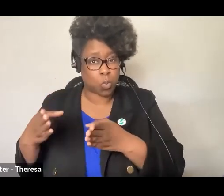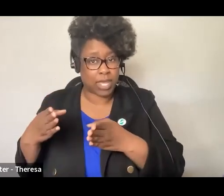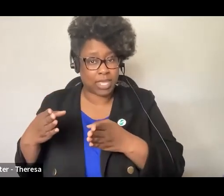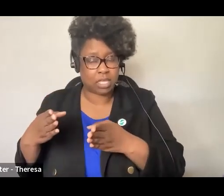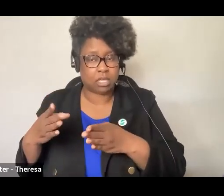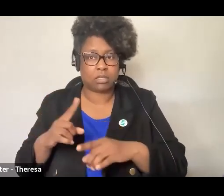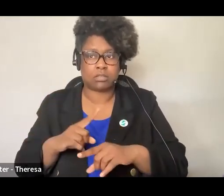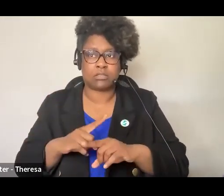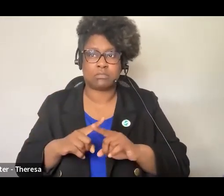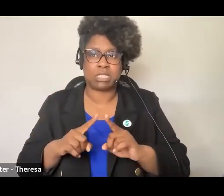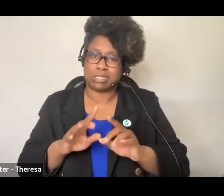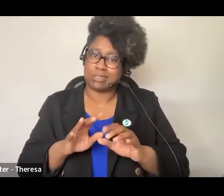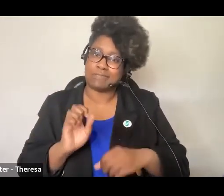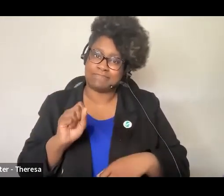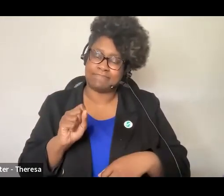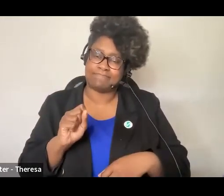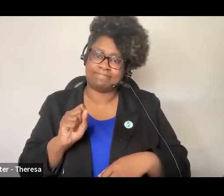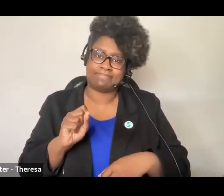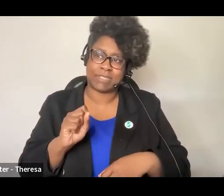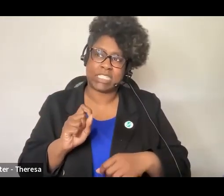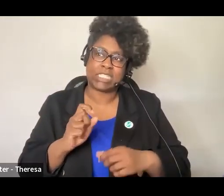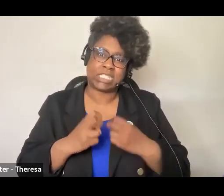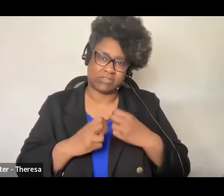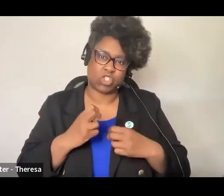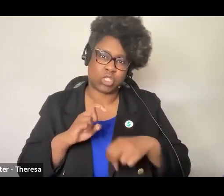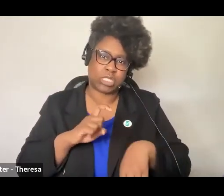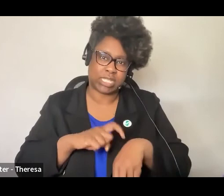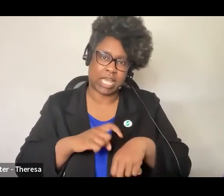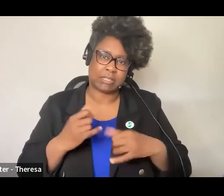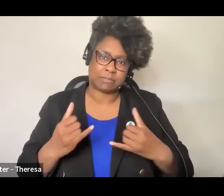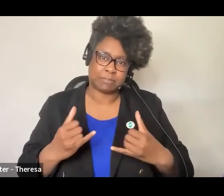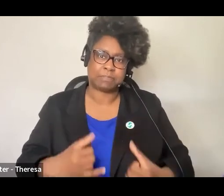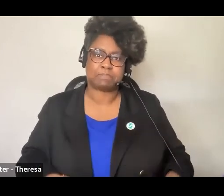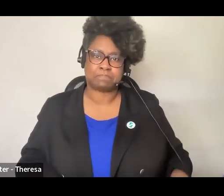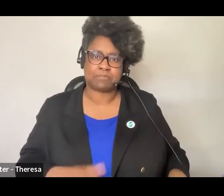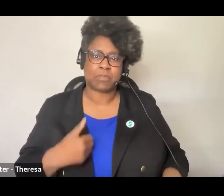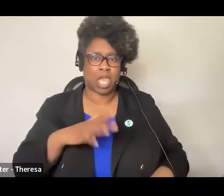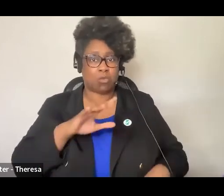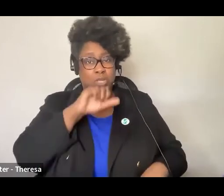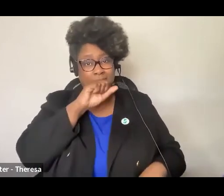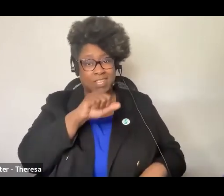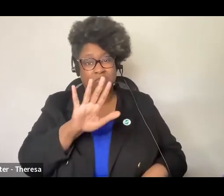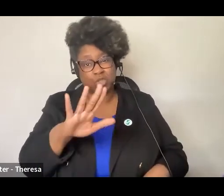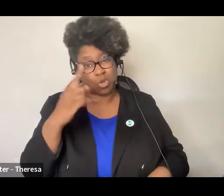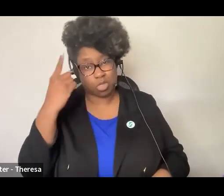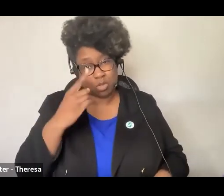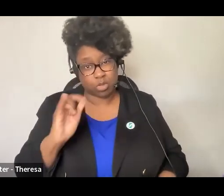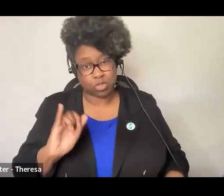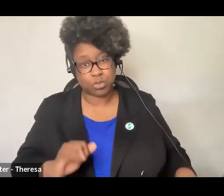you know, it is indeed, you know, a difficult time. Yeah, yeah. I'd love to hear if you have thoughts too.